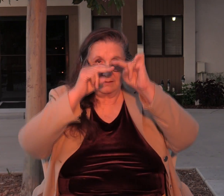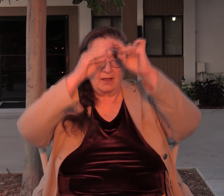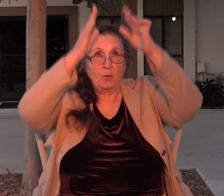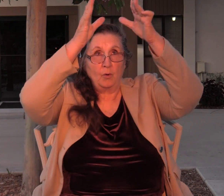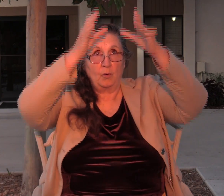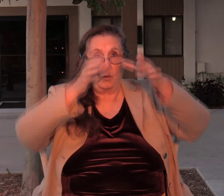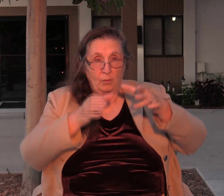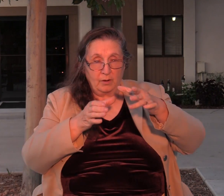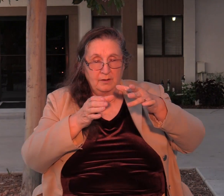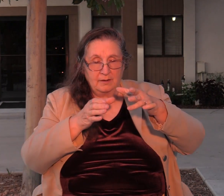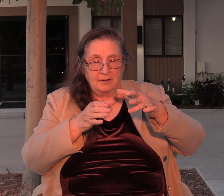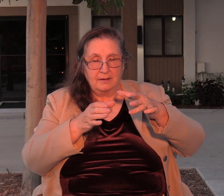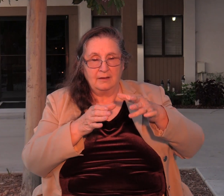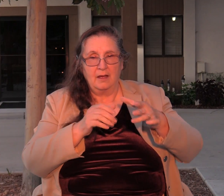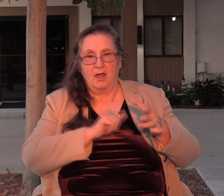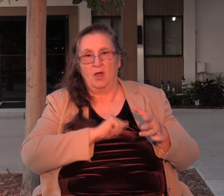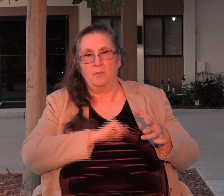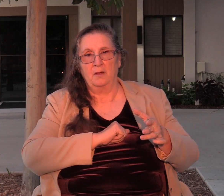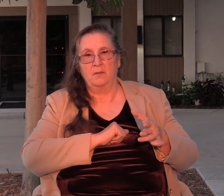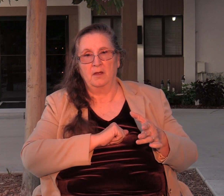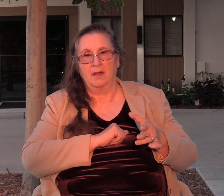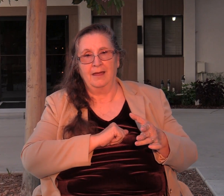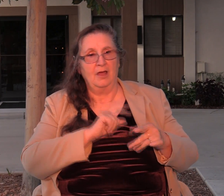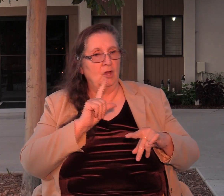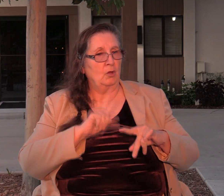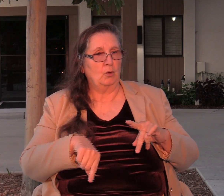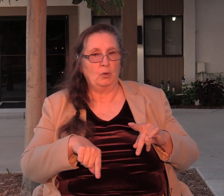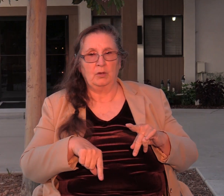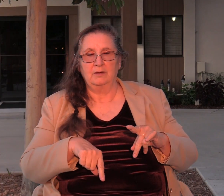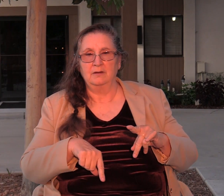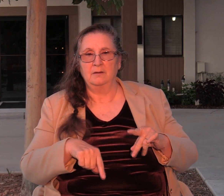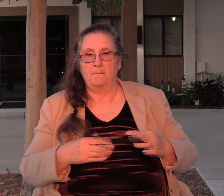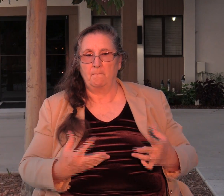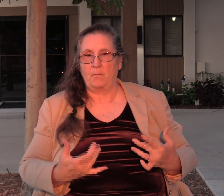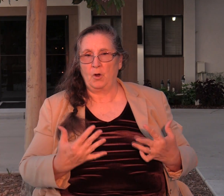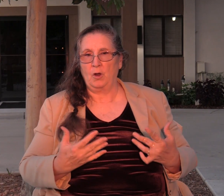we're told Abimelech was unable to burn that tower down